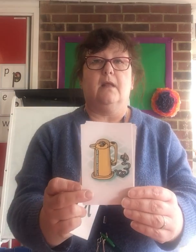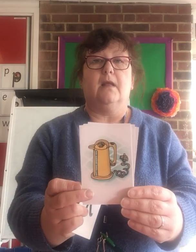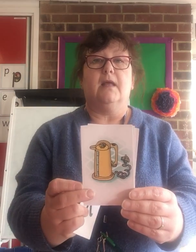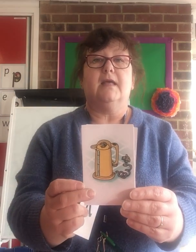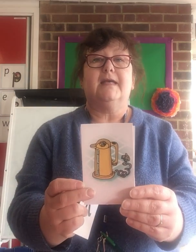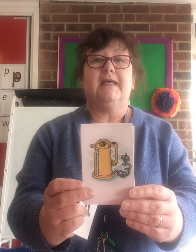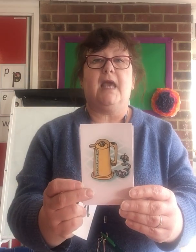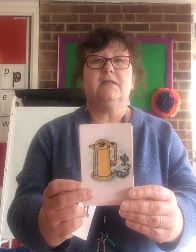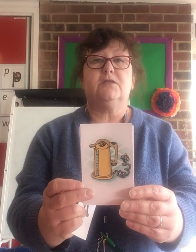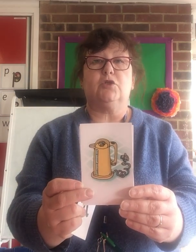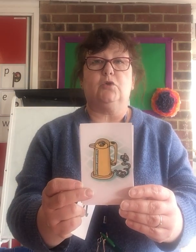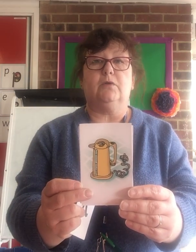Kettle.